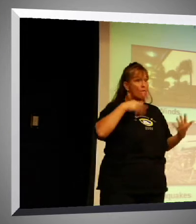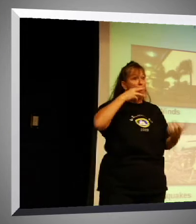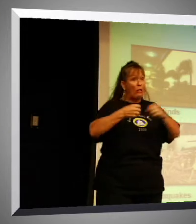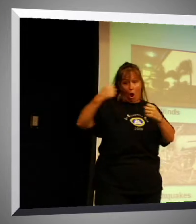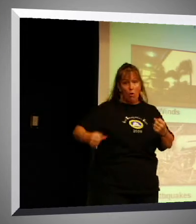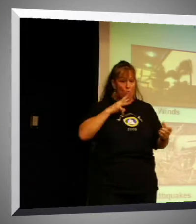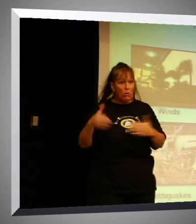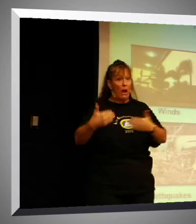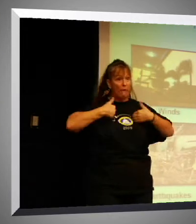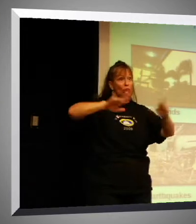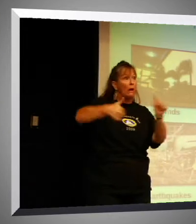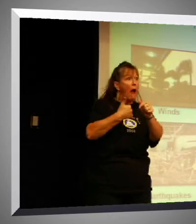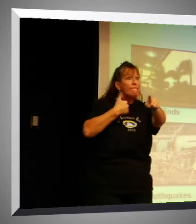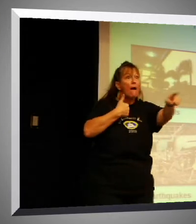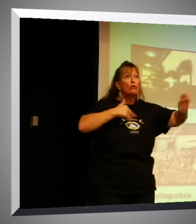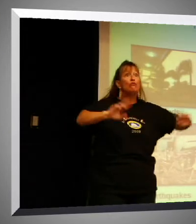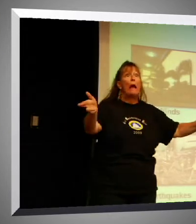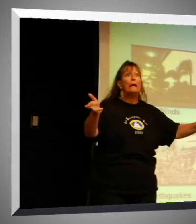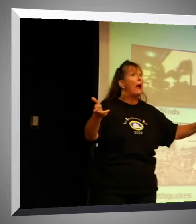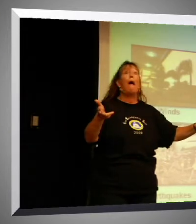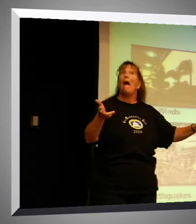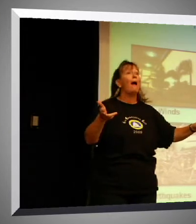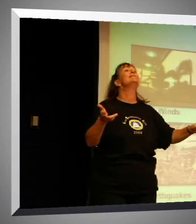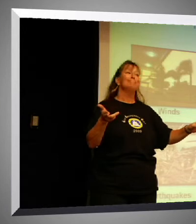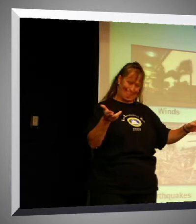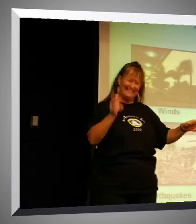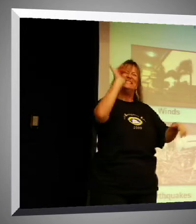now, do you have something in the car? have water and supplies right in the car?